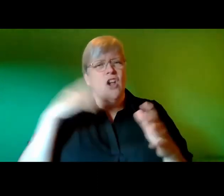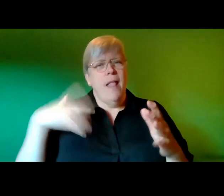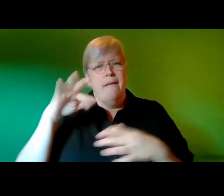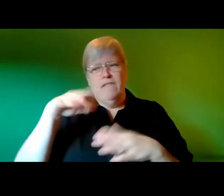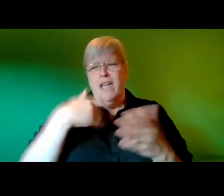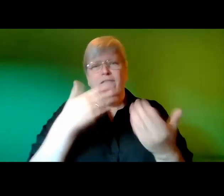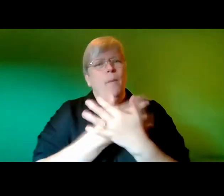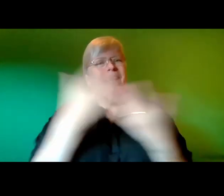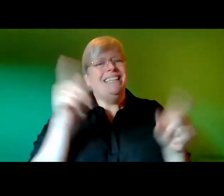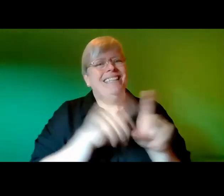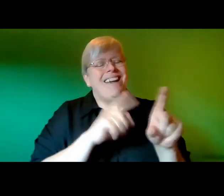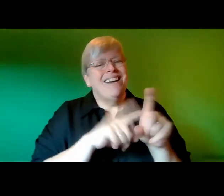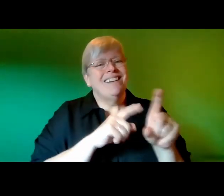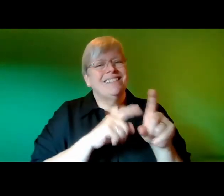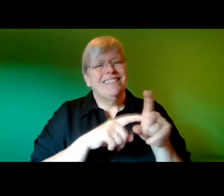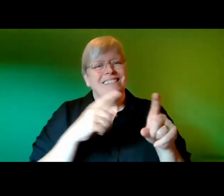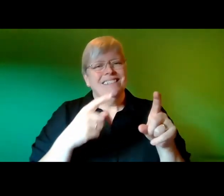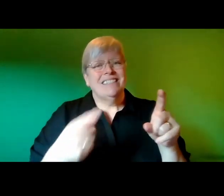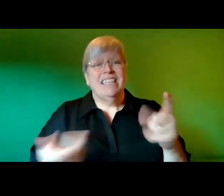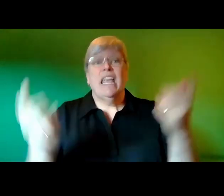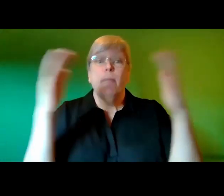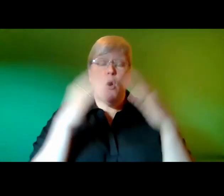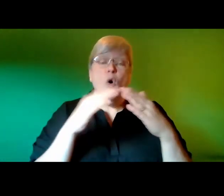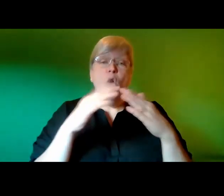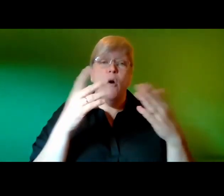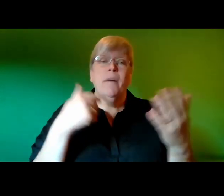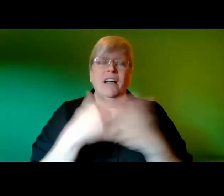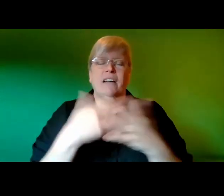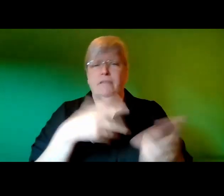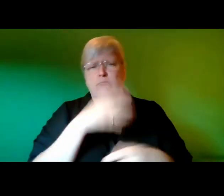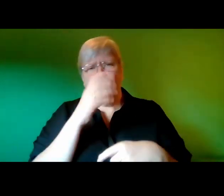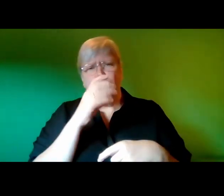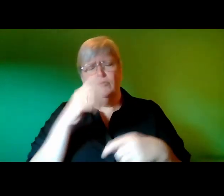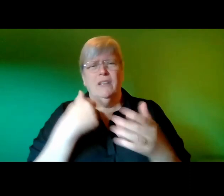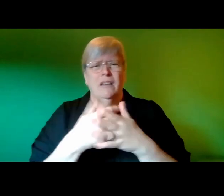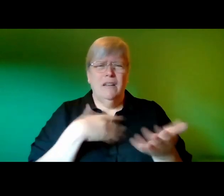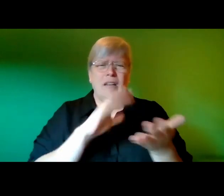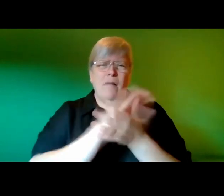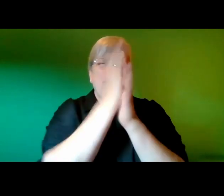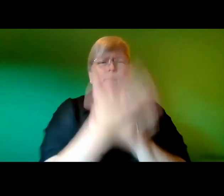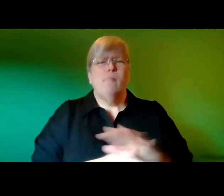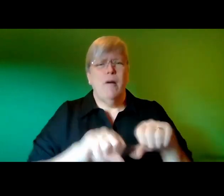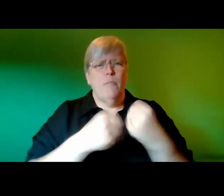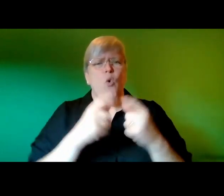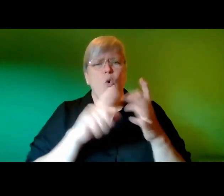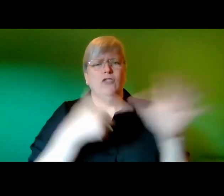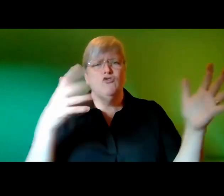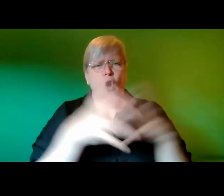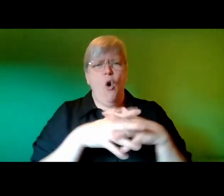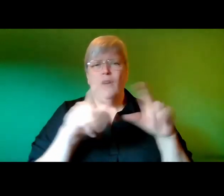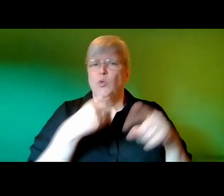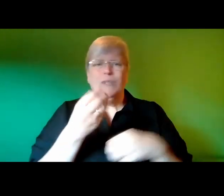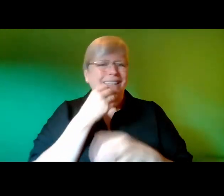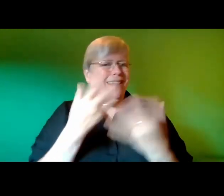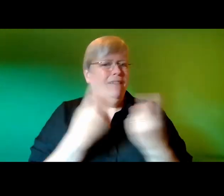he was forced to come home after a drug-fueled bender and a stranger's hammer splintered his jaw and left him unable to eat solids for a month